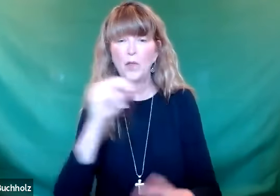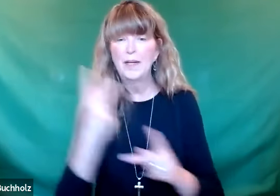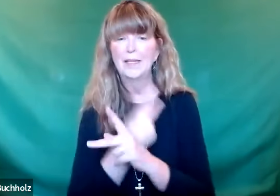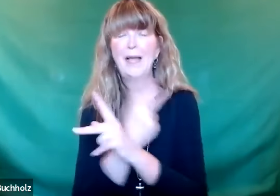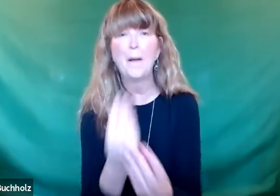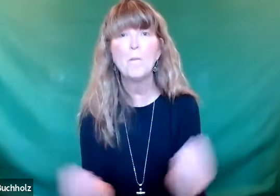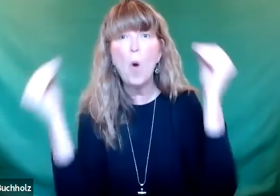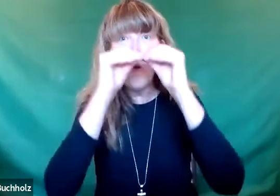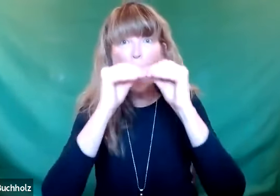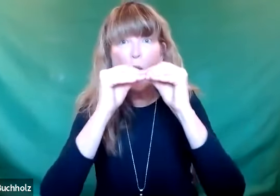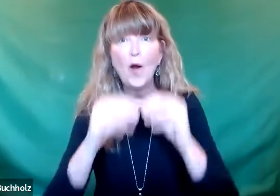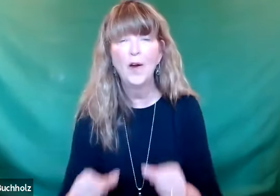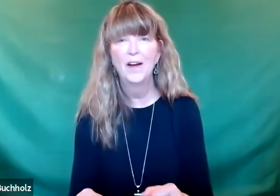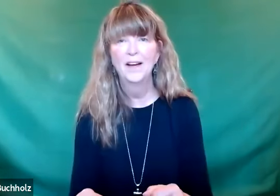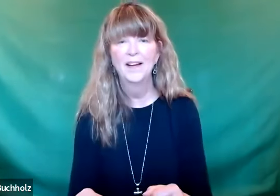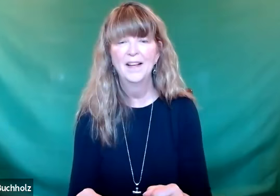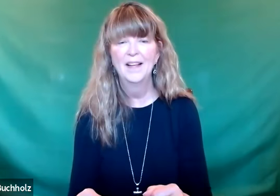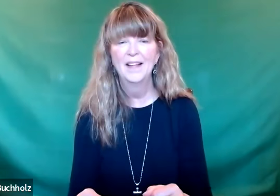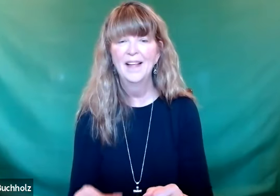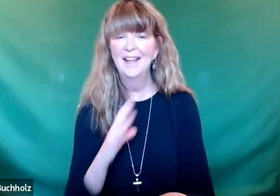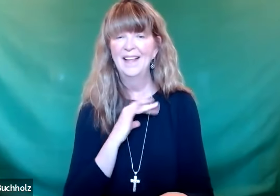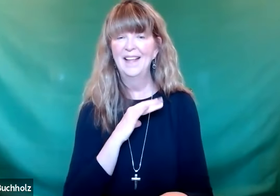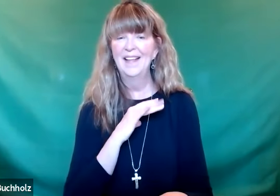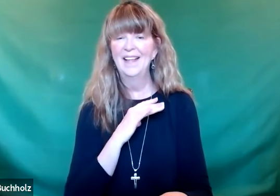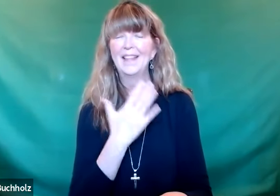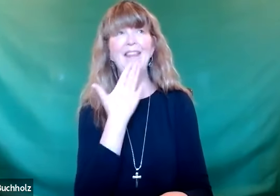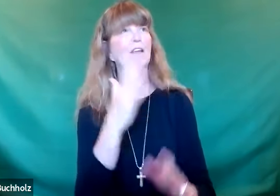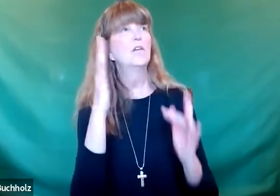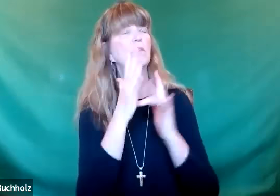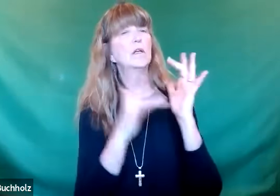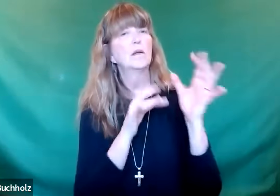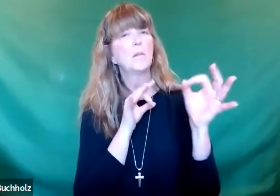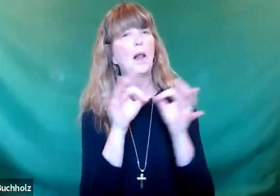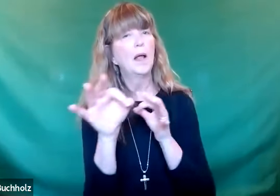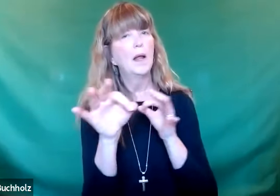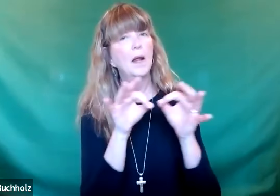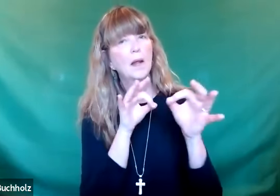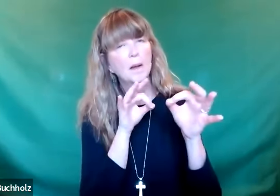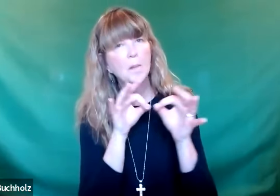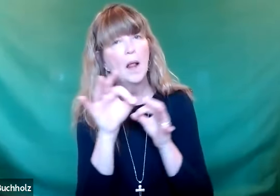and produce 160, 30-fold more than what was originally planted.